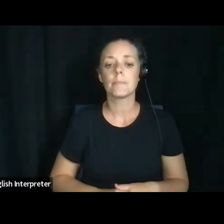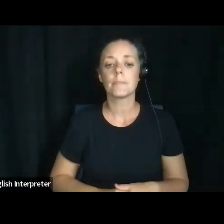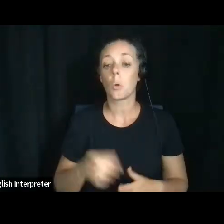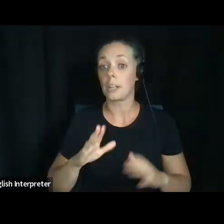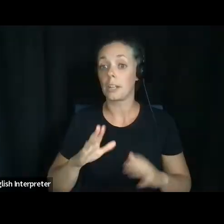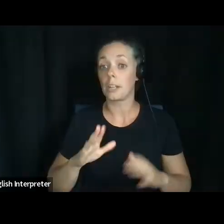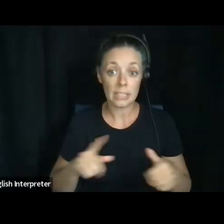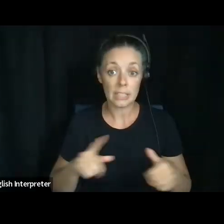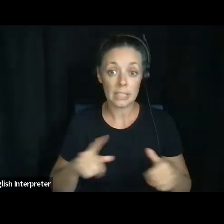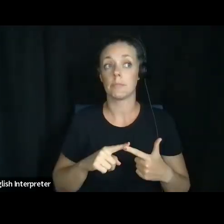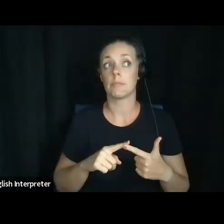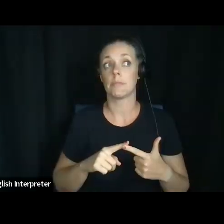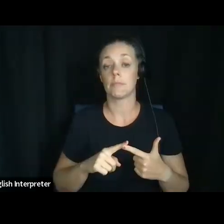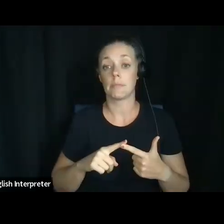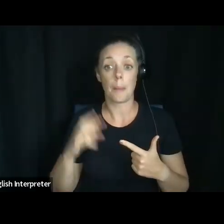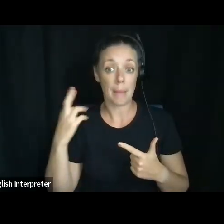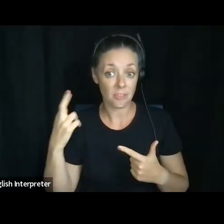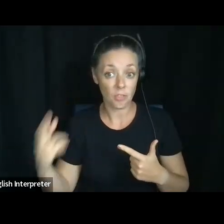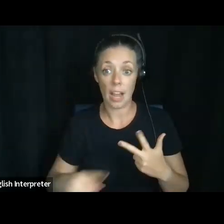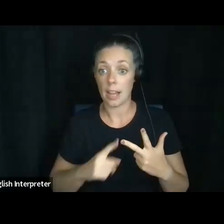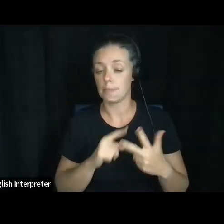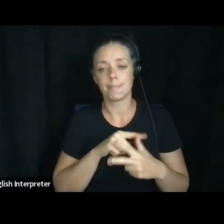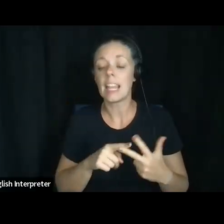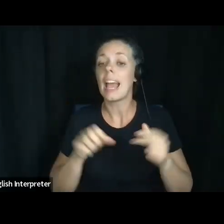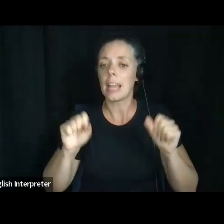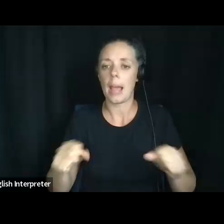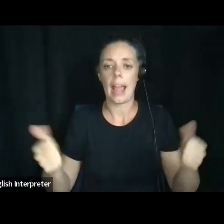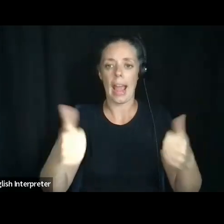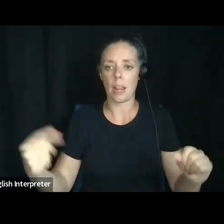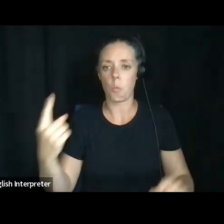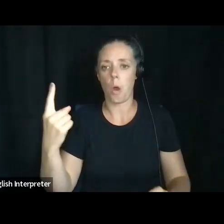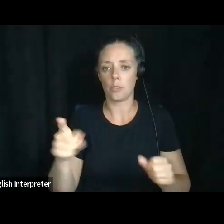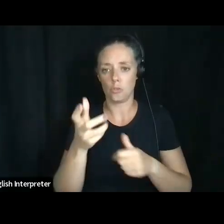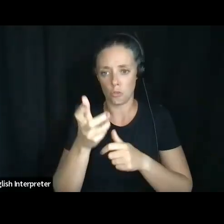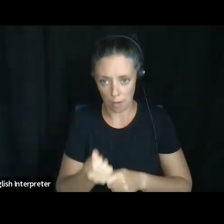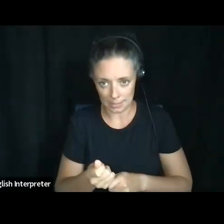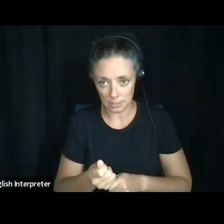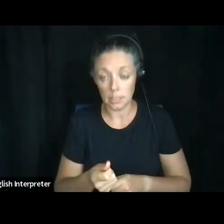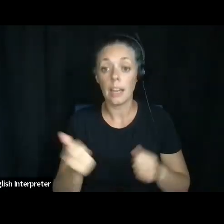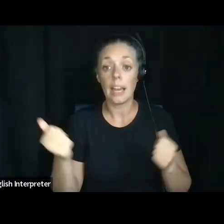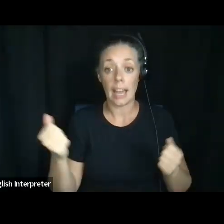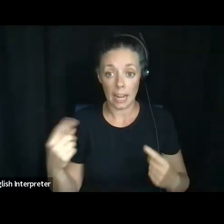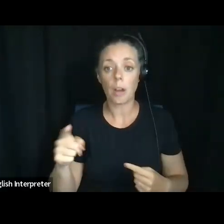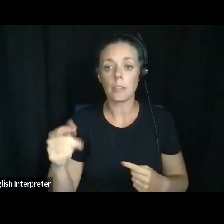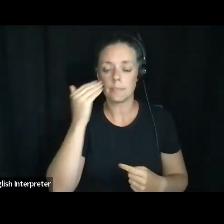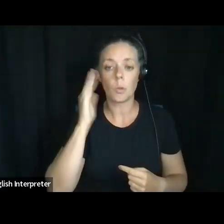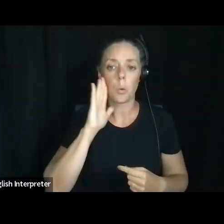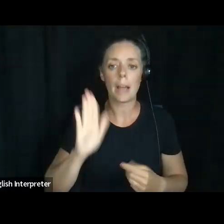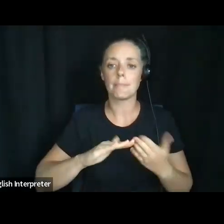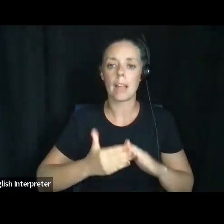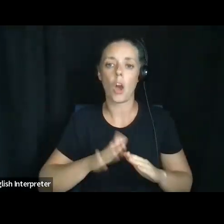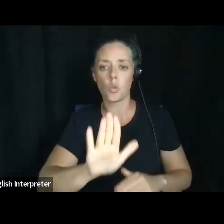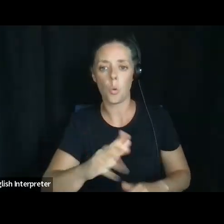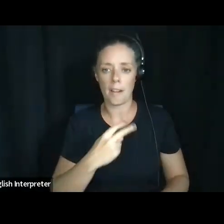or here's the thing, it can be anybody that you trust. Anybody that you know, will be your voice and make